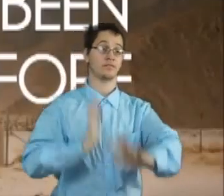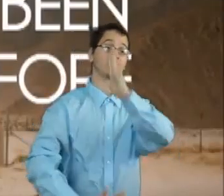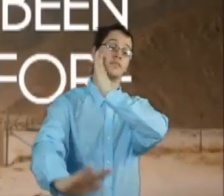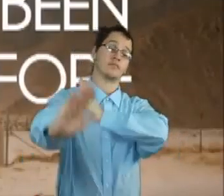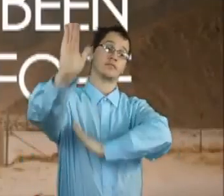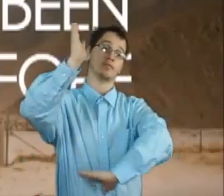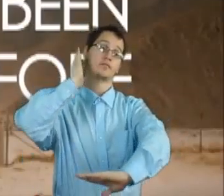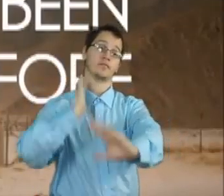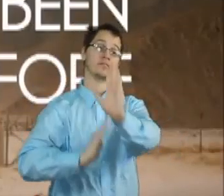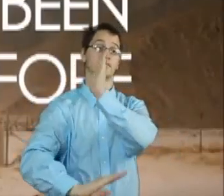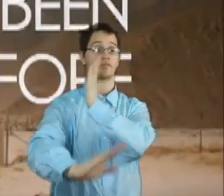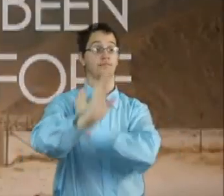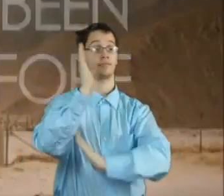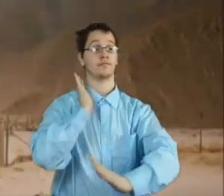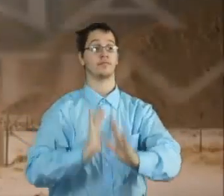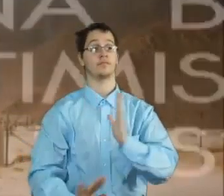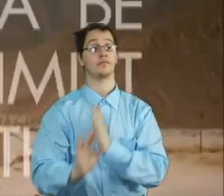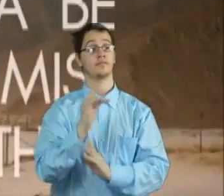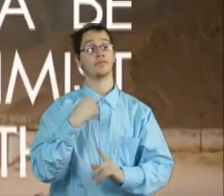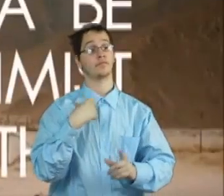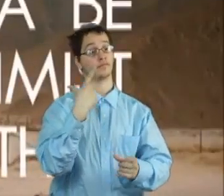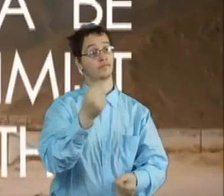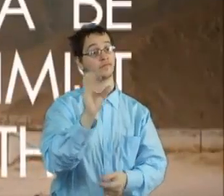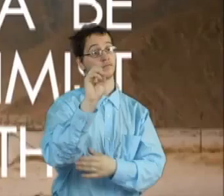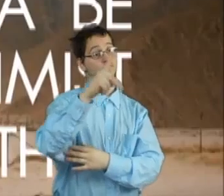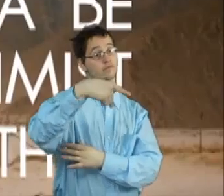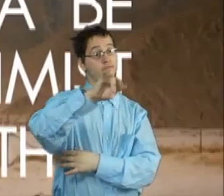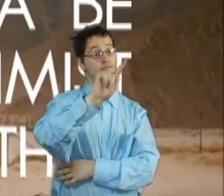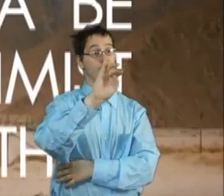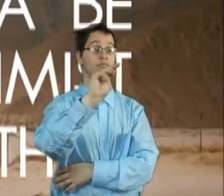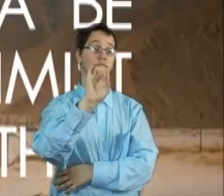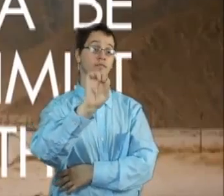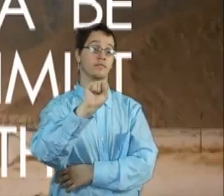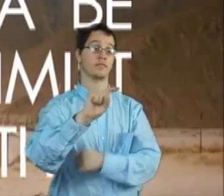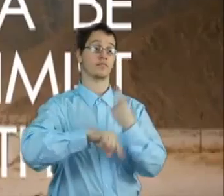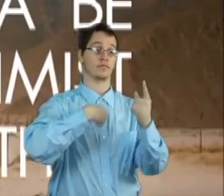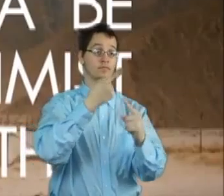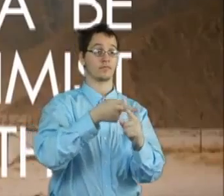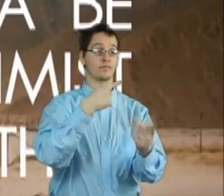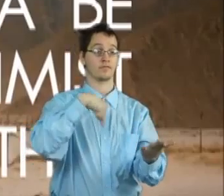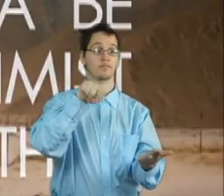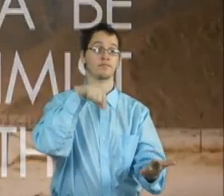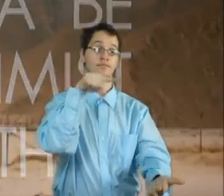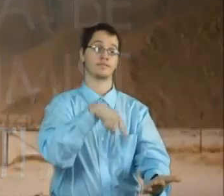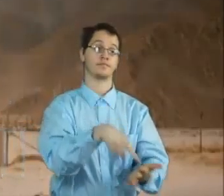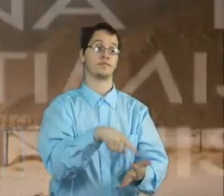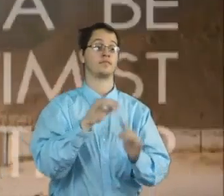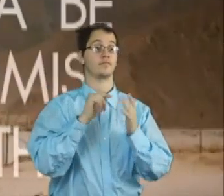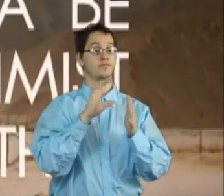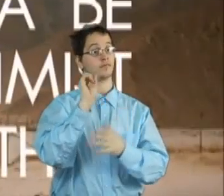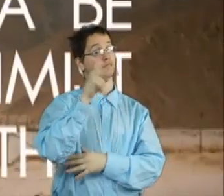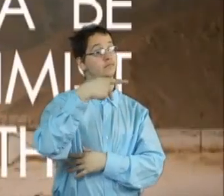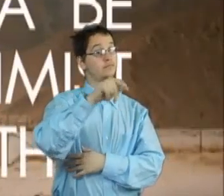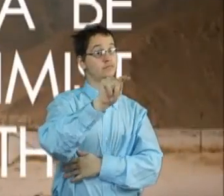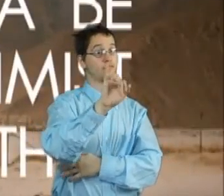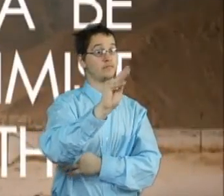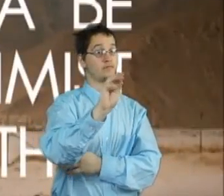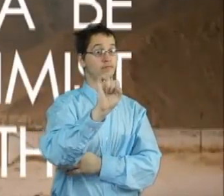here before? How am I gonna be an optimist about this? How am I gonna be an